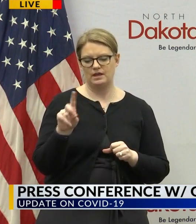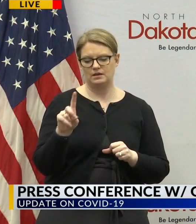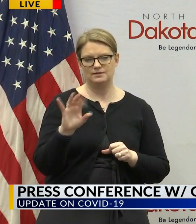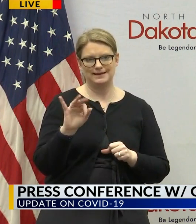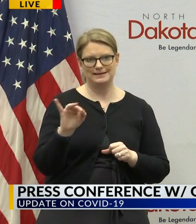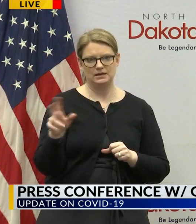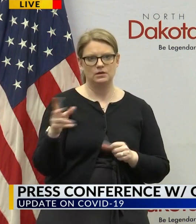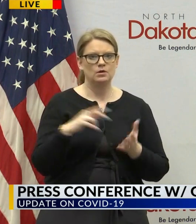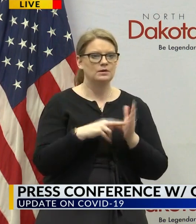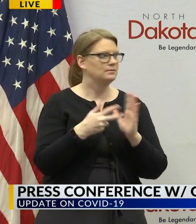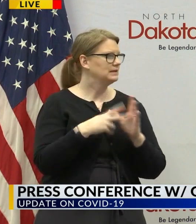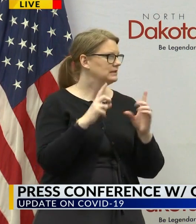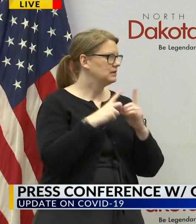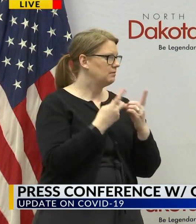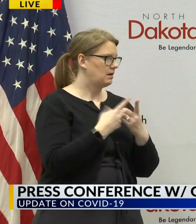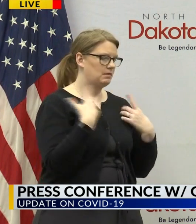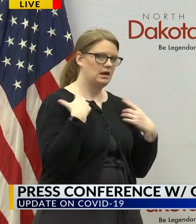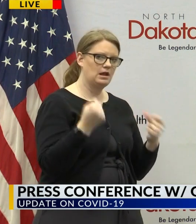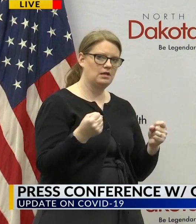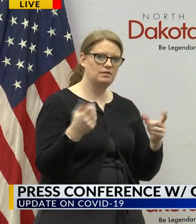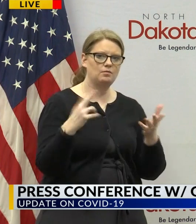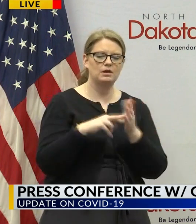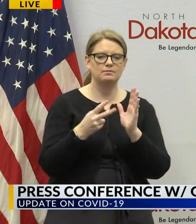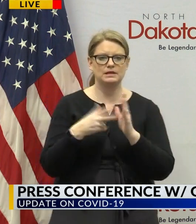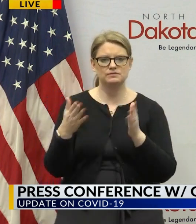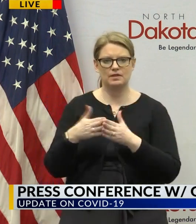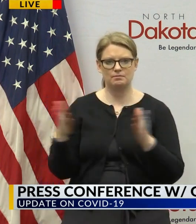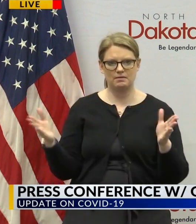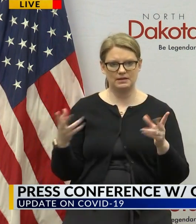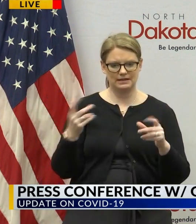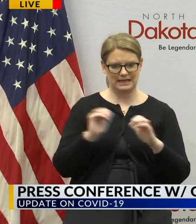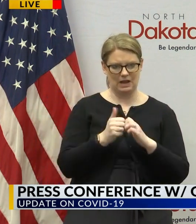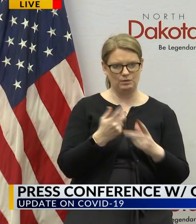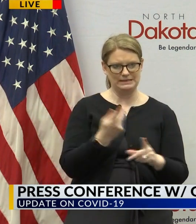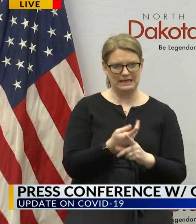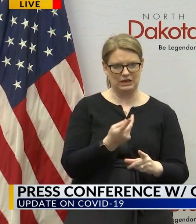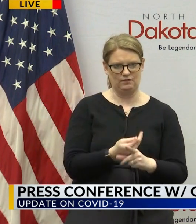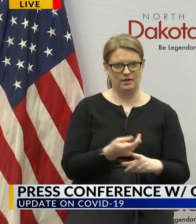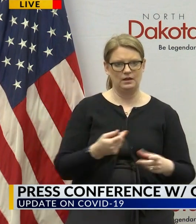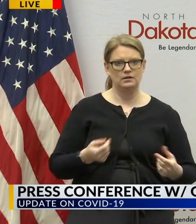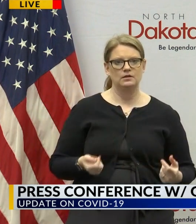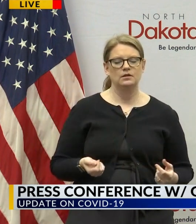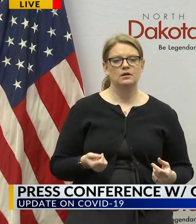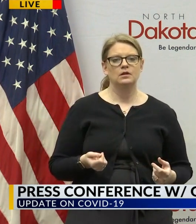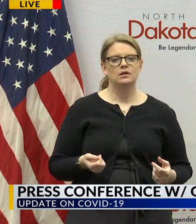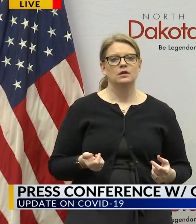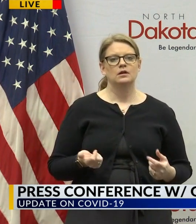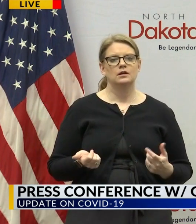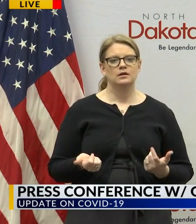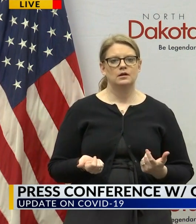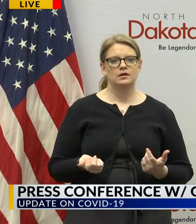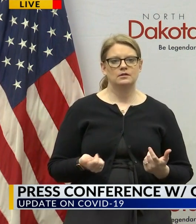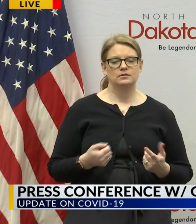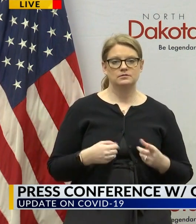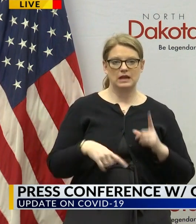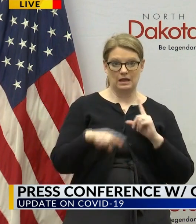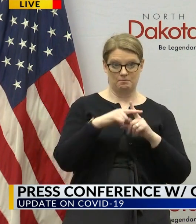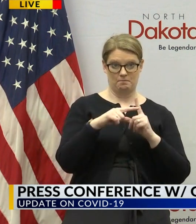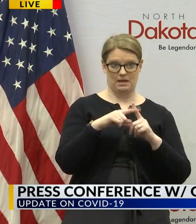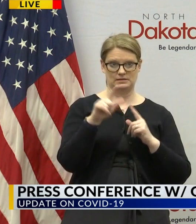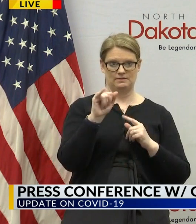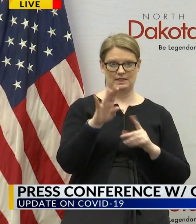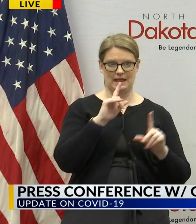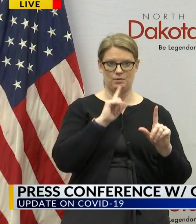Department of Health and that what that means for the public and how we handle that and so we get positive lab